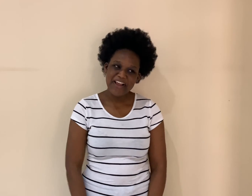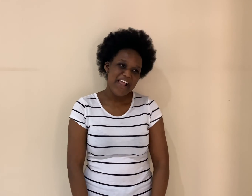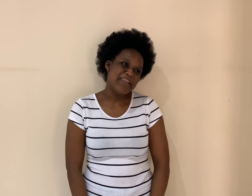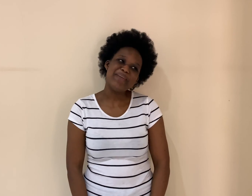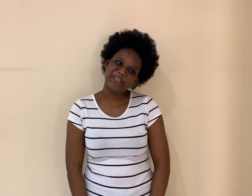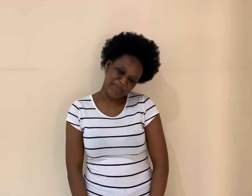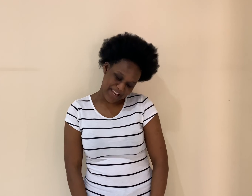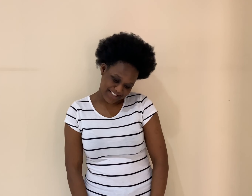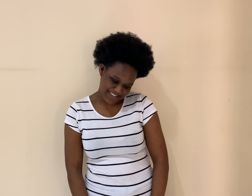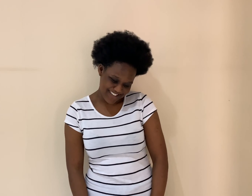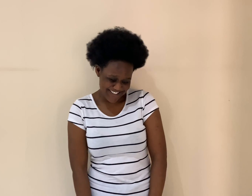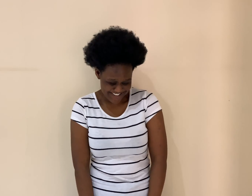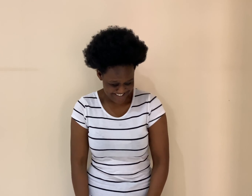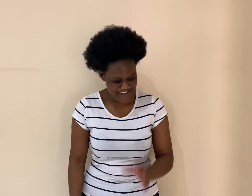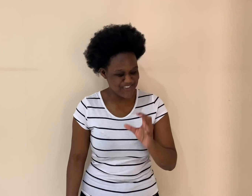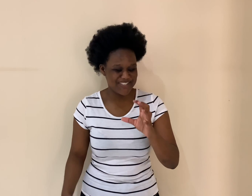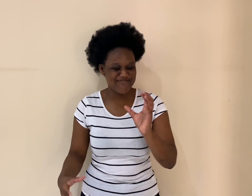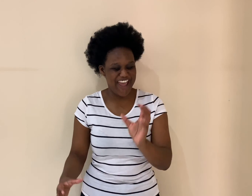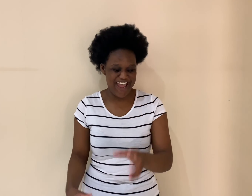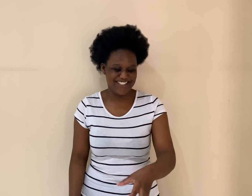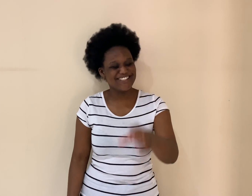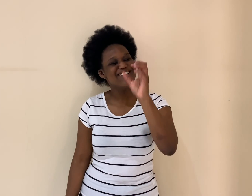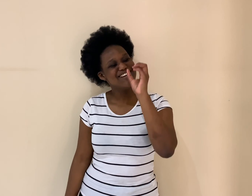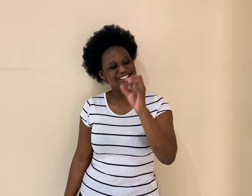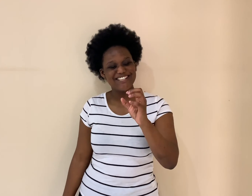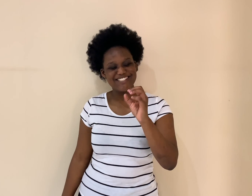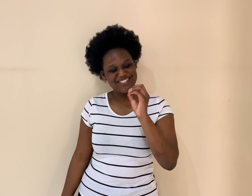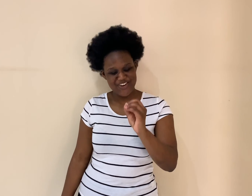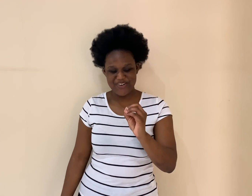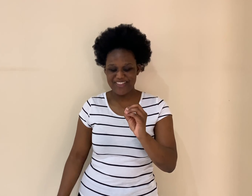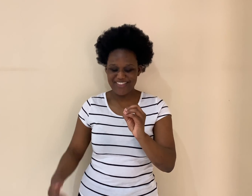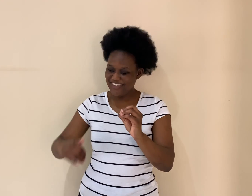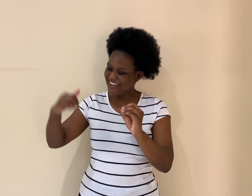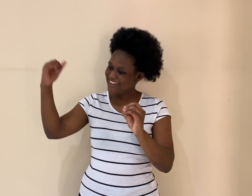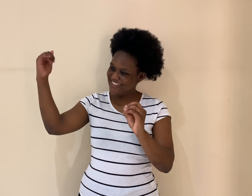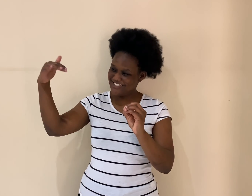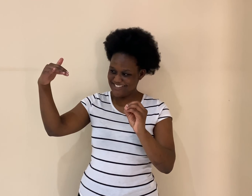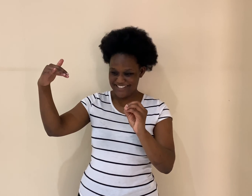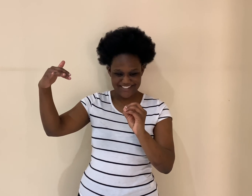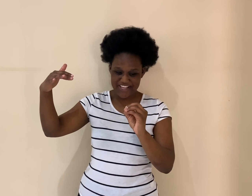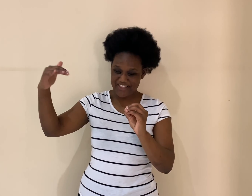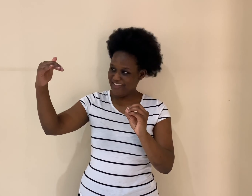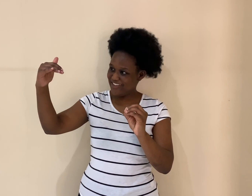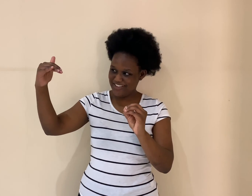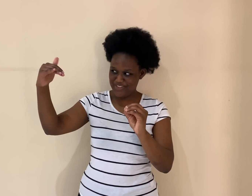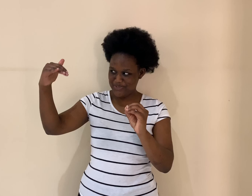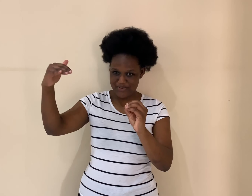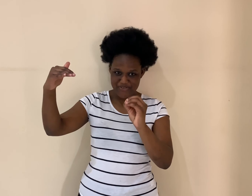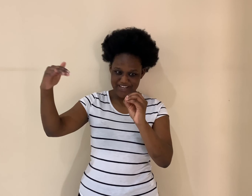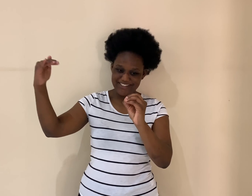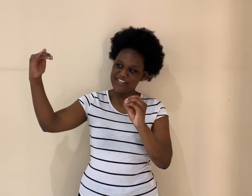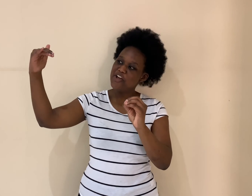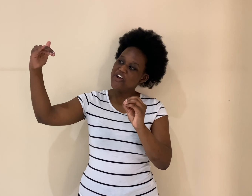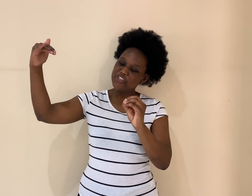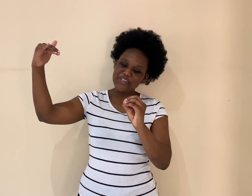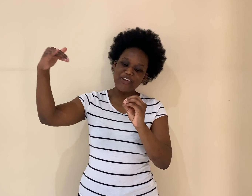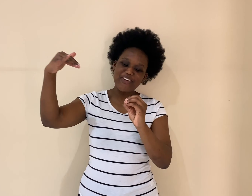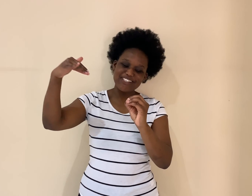let me explain it using my hands. This is Earth. This is the, the, the solar rays. Solar rays,